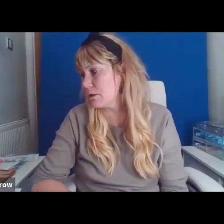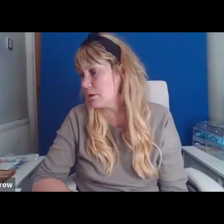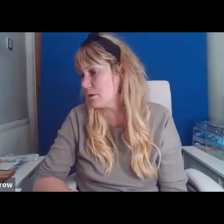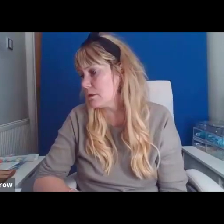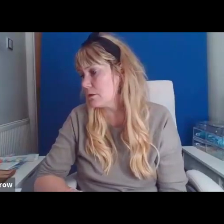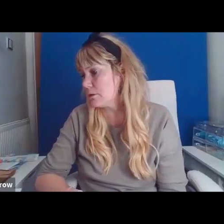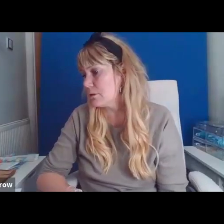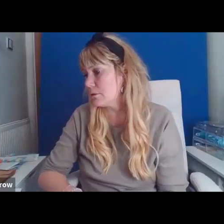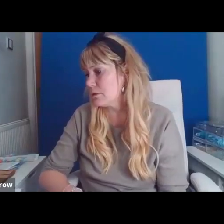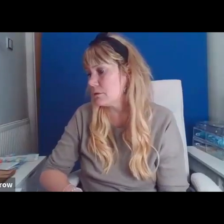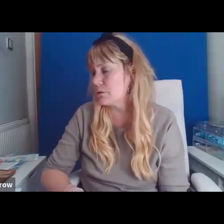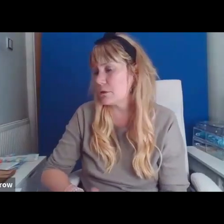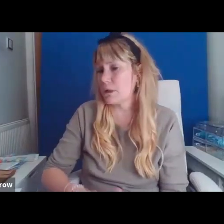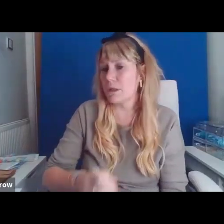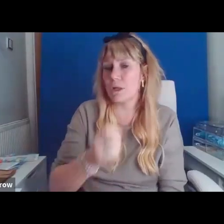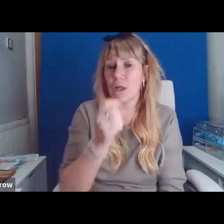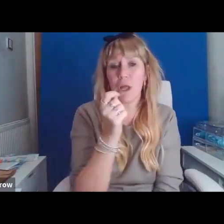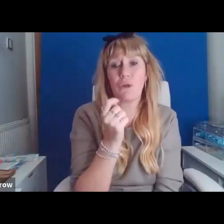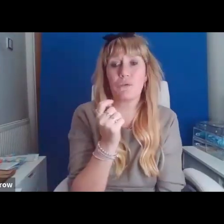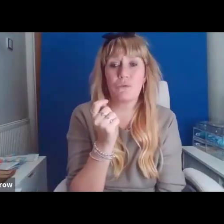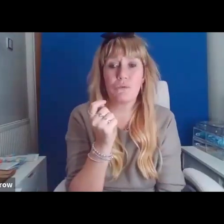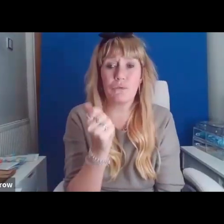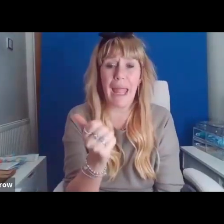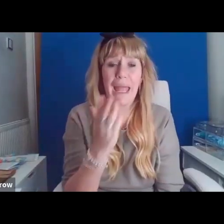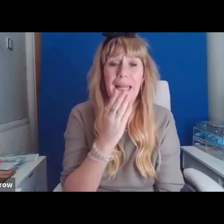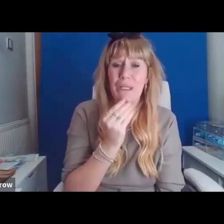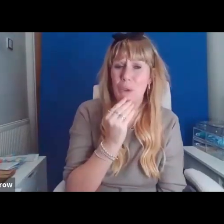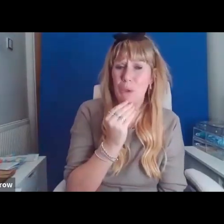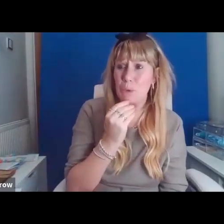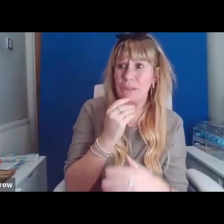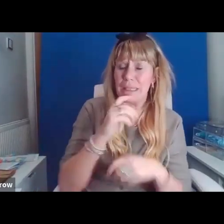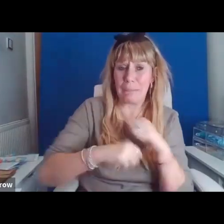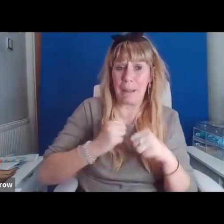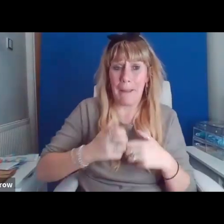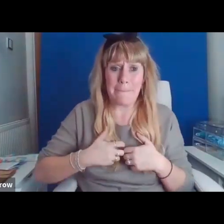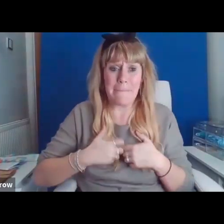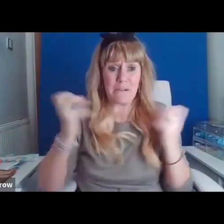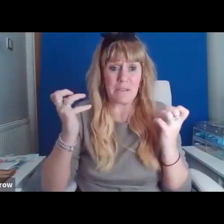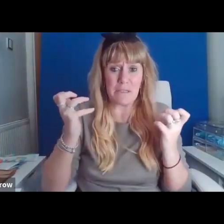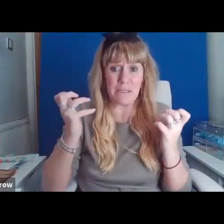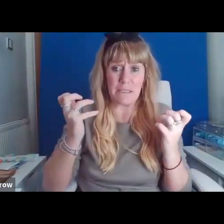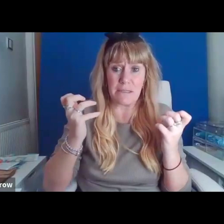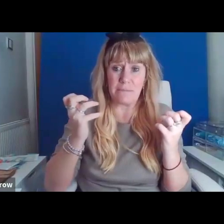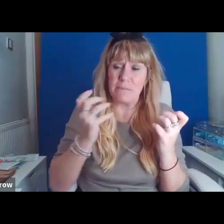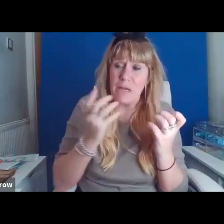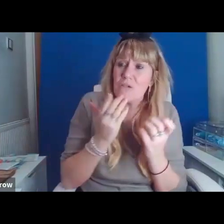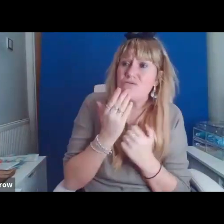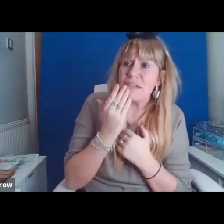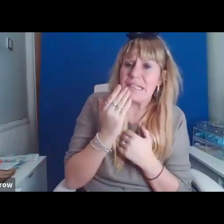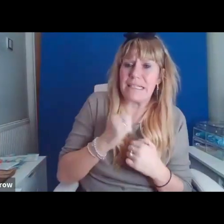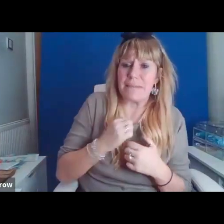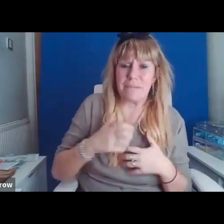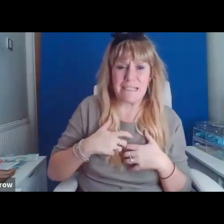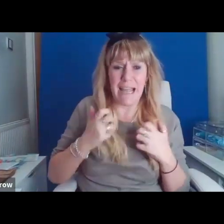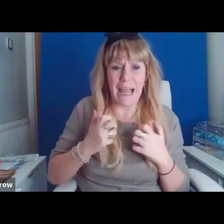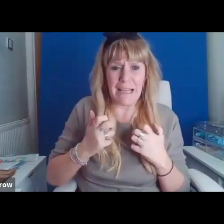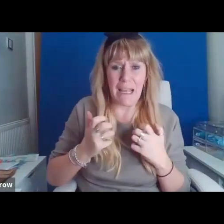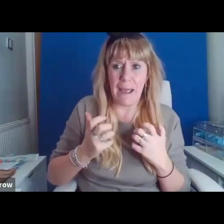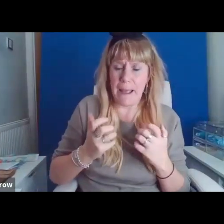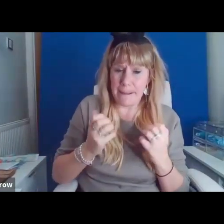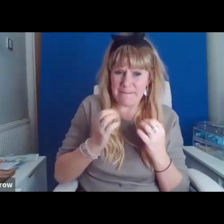I rarely usually get angry, but lately my anger is coming back to me,